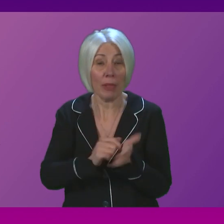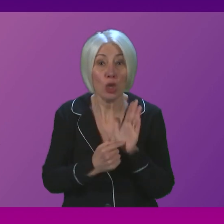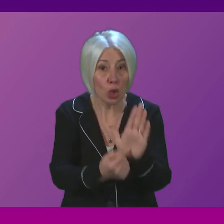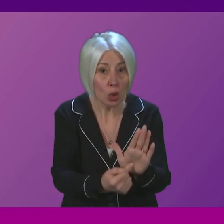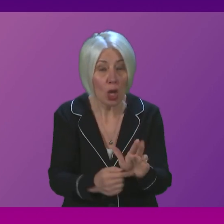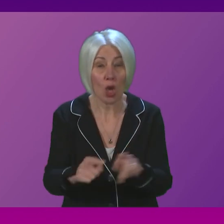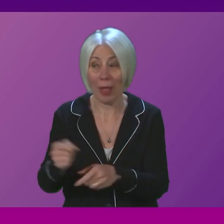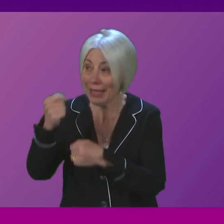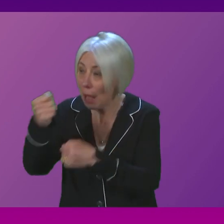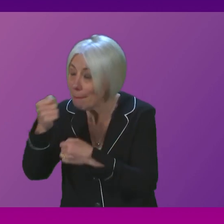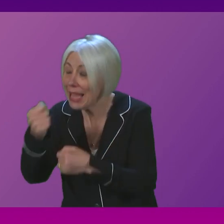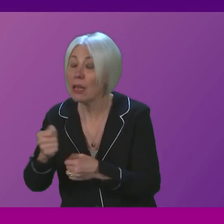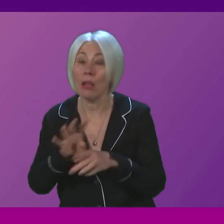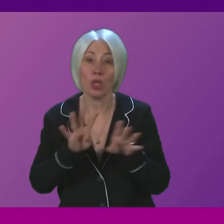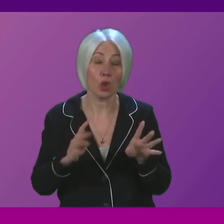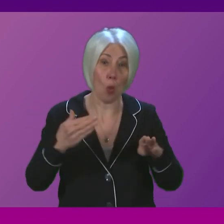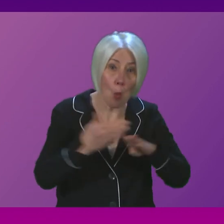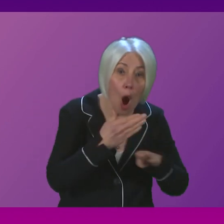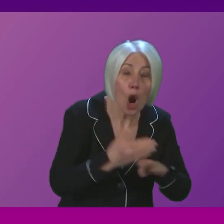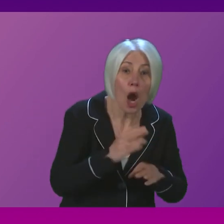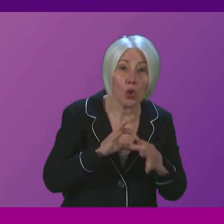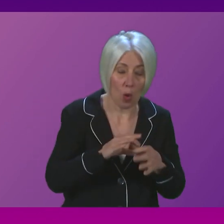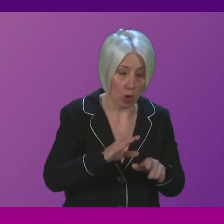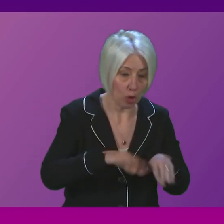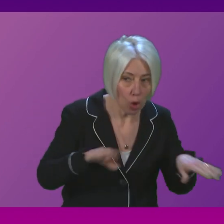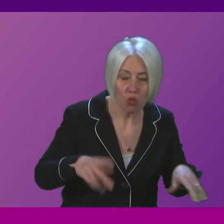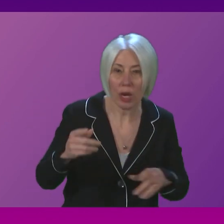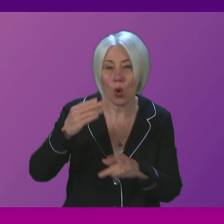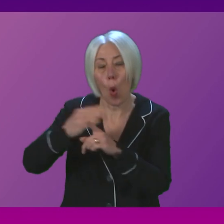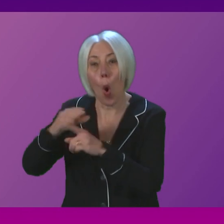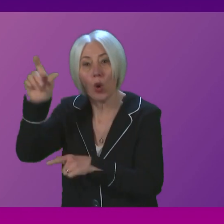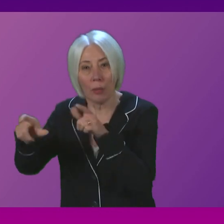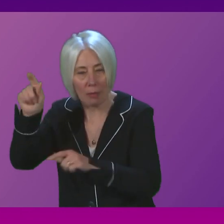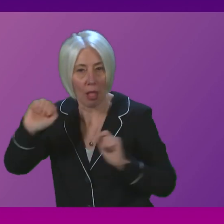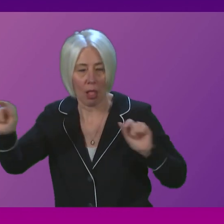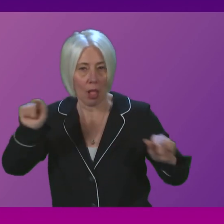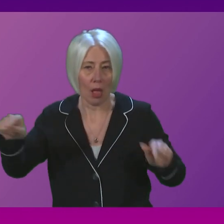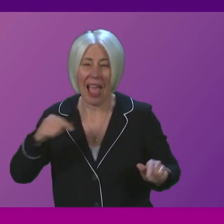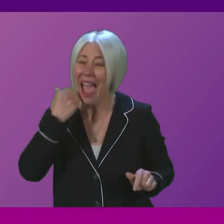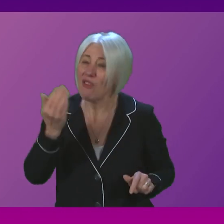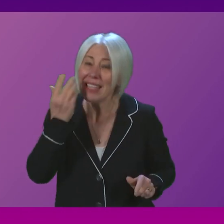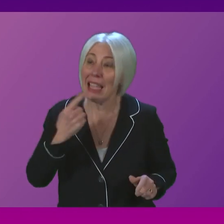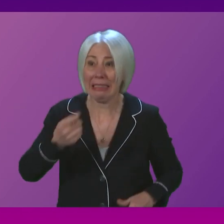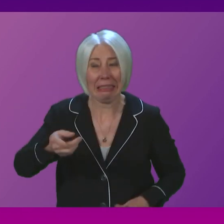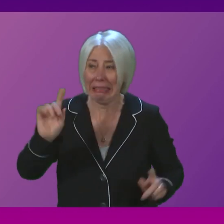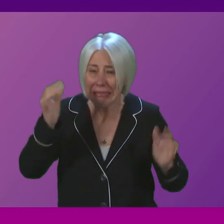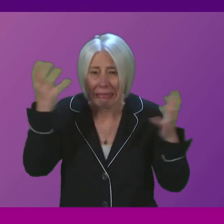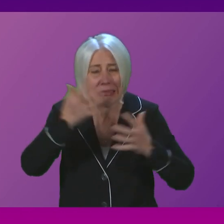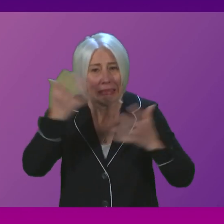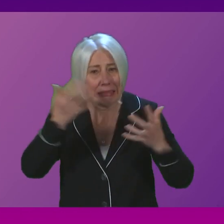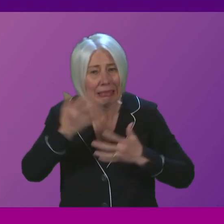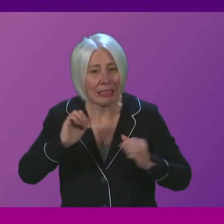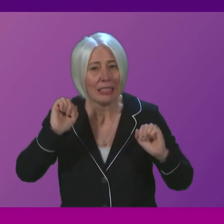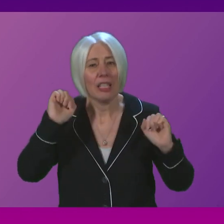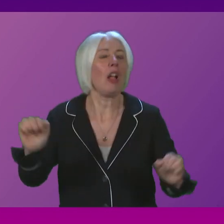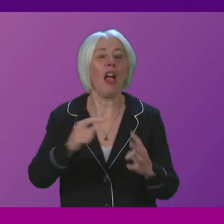frontline workers working with both young people and older people are raising concerns in fact they're raising the alarm every single day can I ask if the four